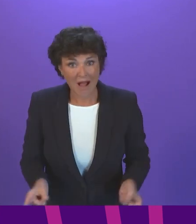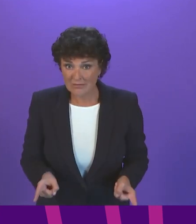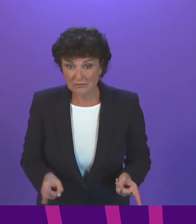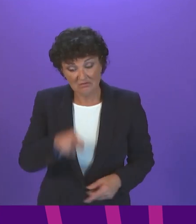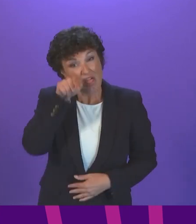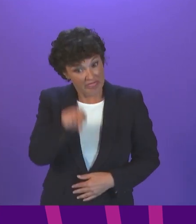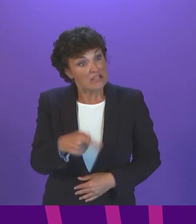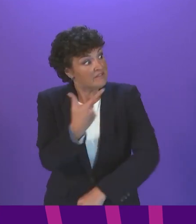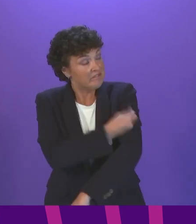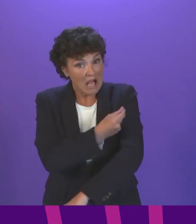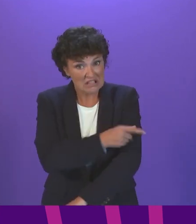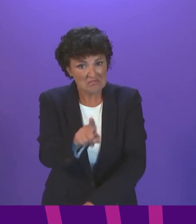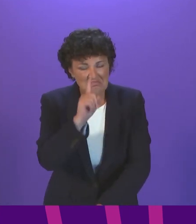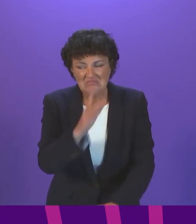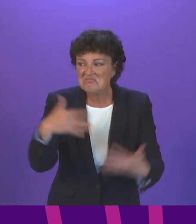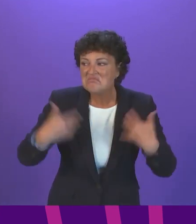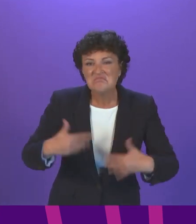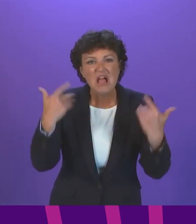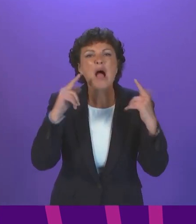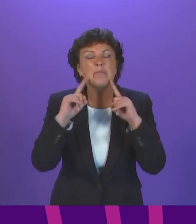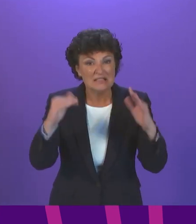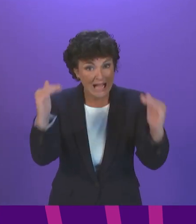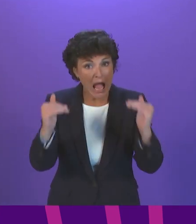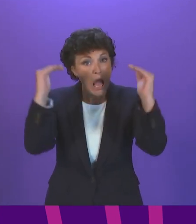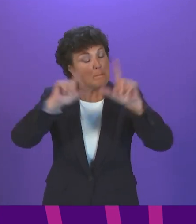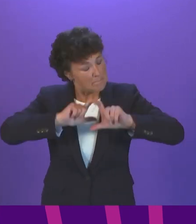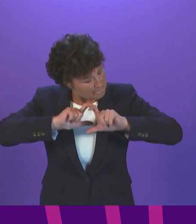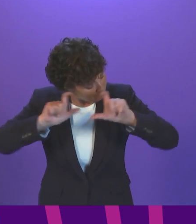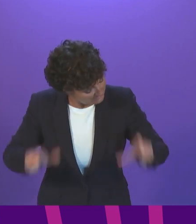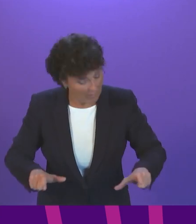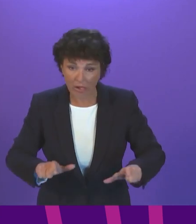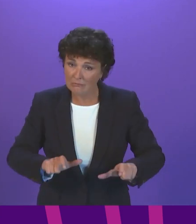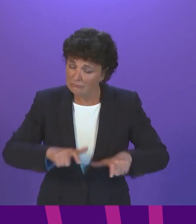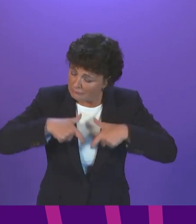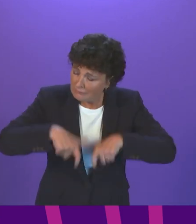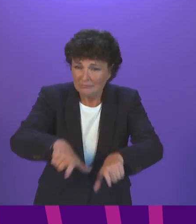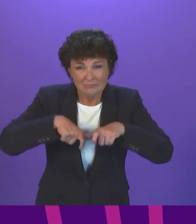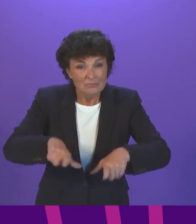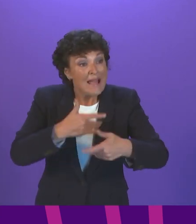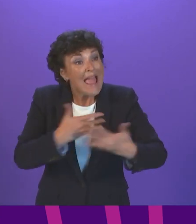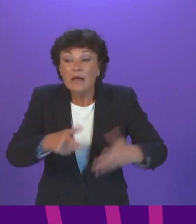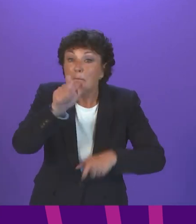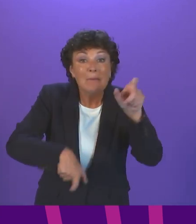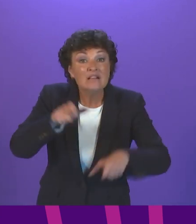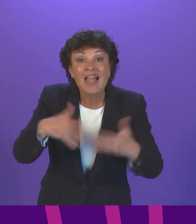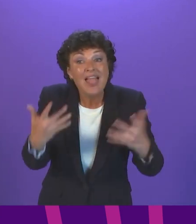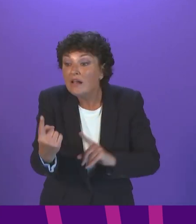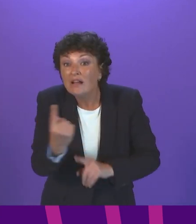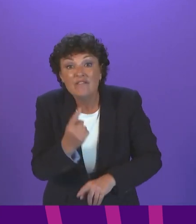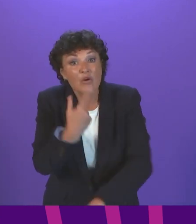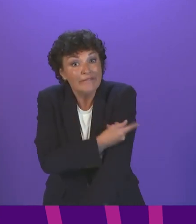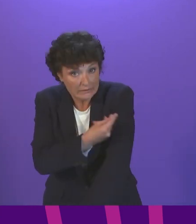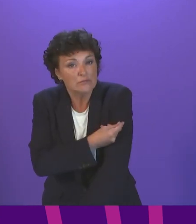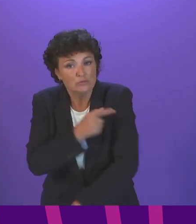rates of this vaccine programme are incredibly high. But we continue to try to get to anybody who hasn't come forward for